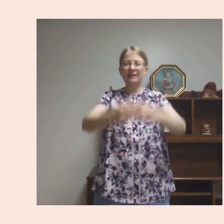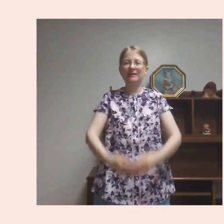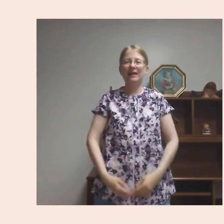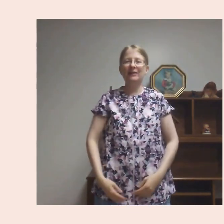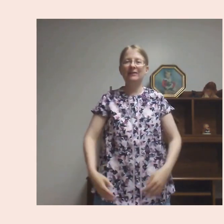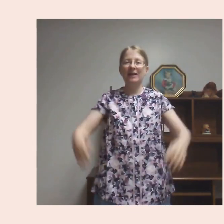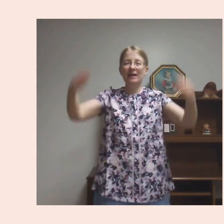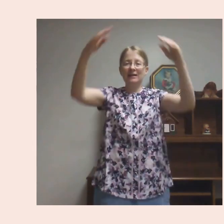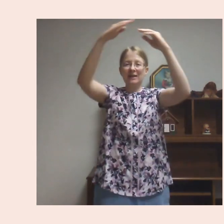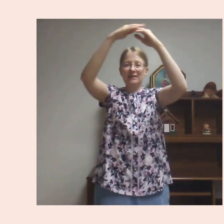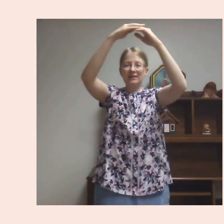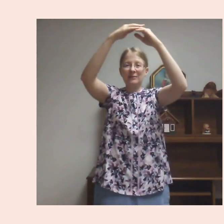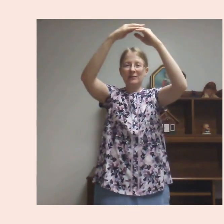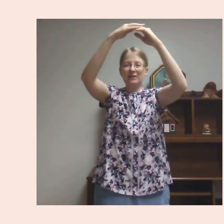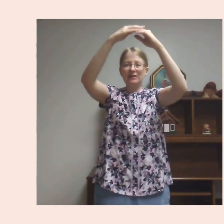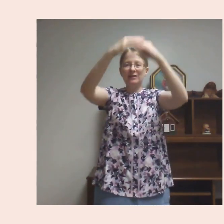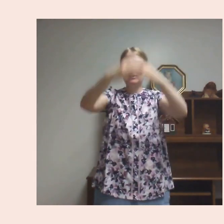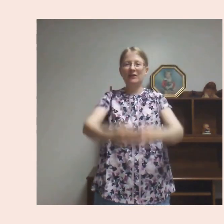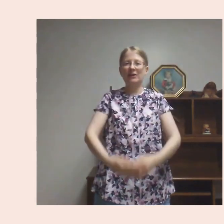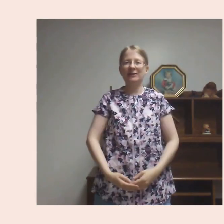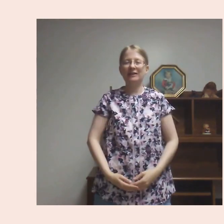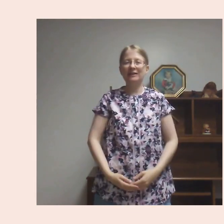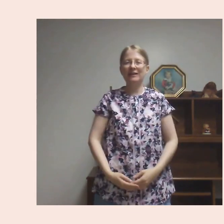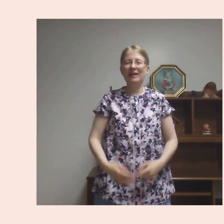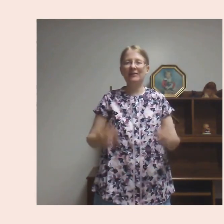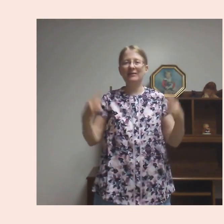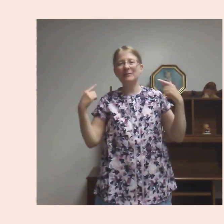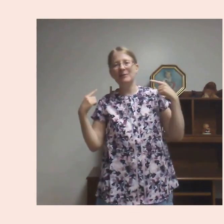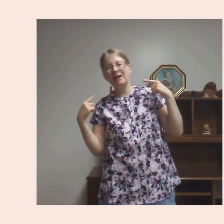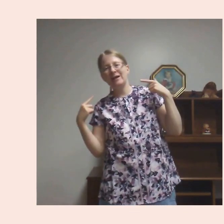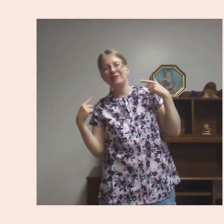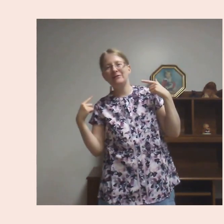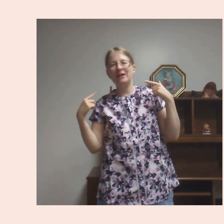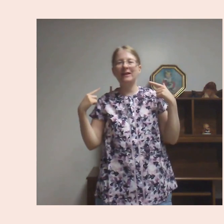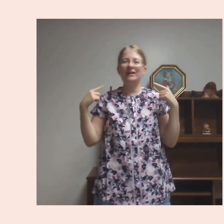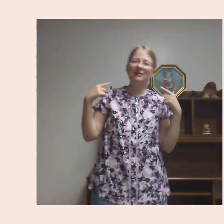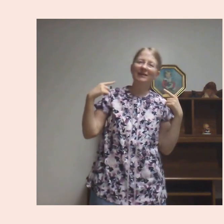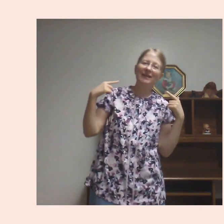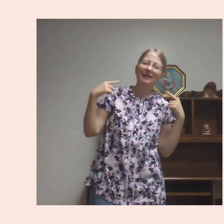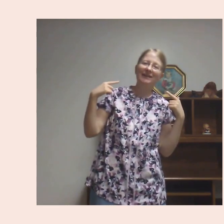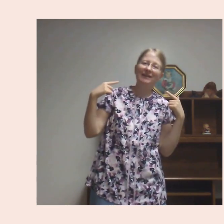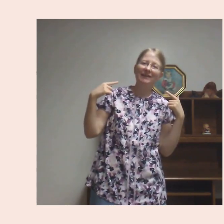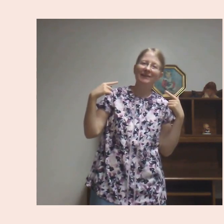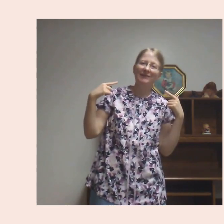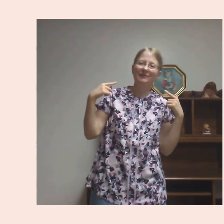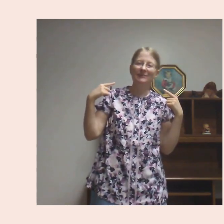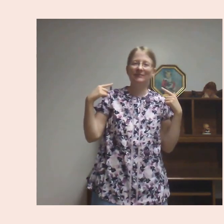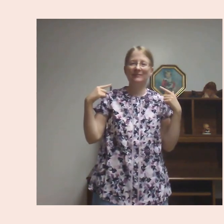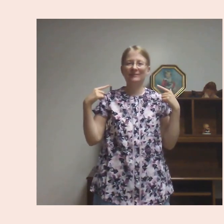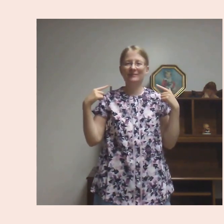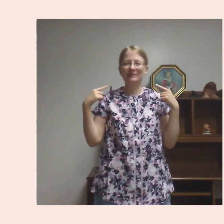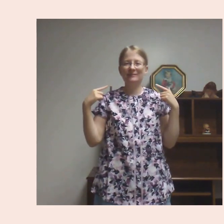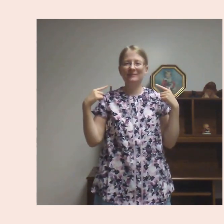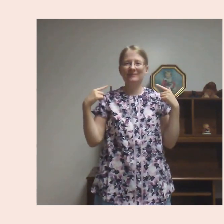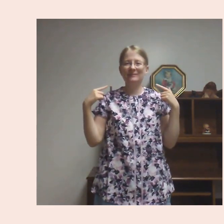falling down. London Bridge is falling down, my fair lady. hope